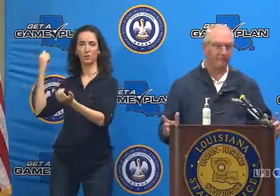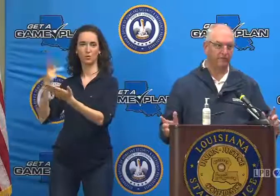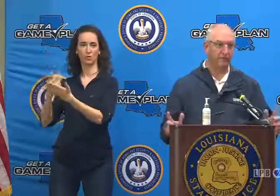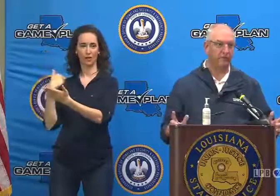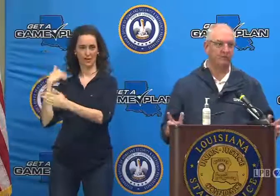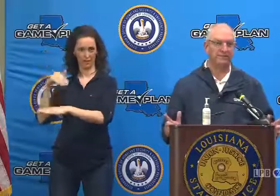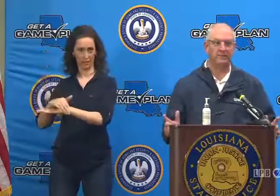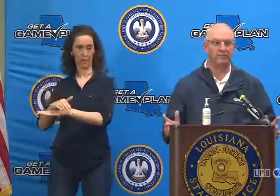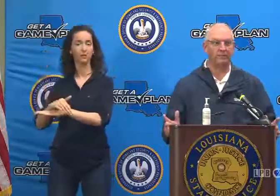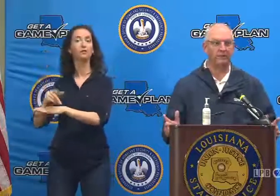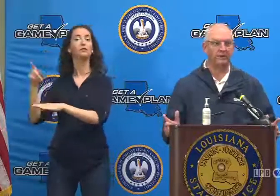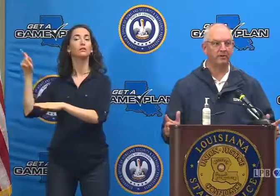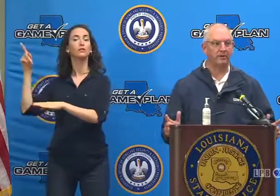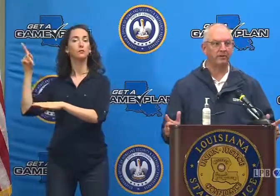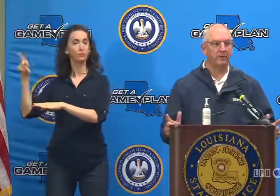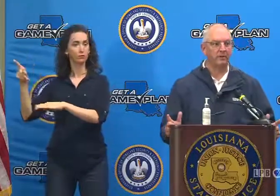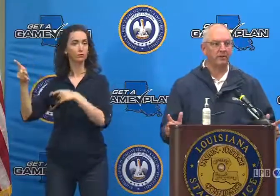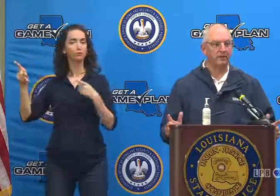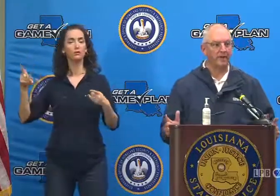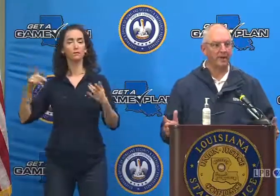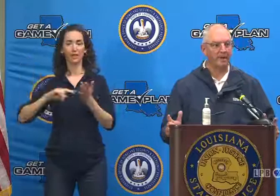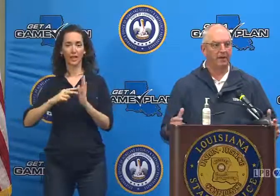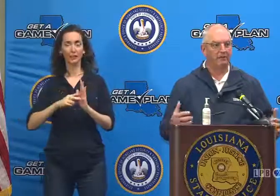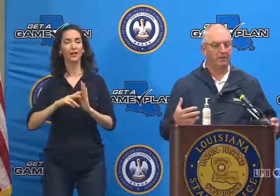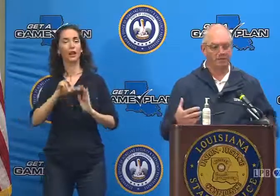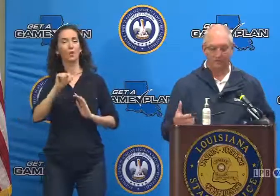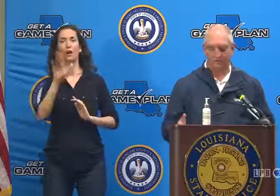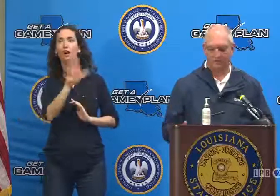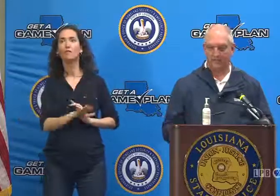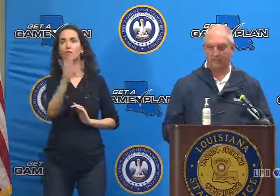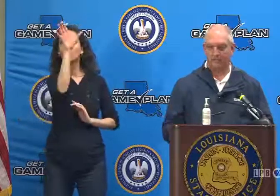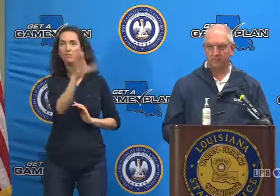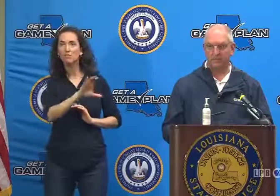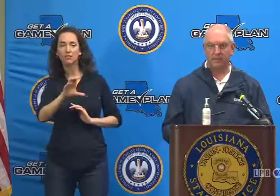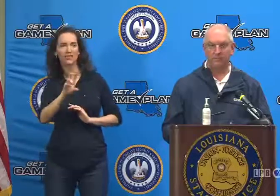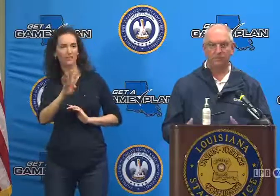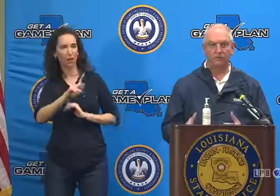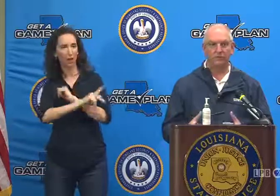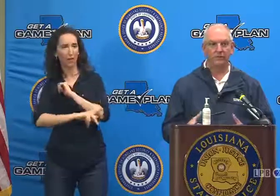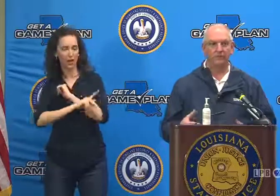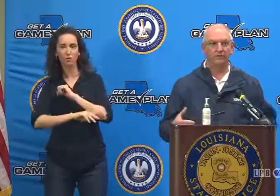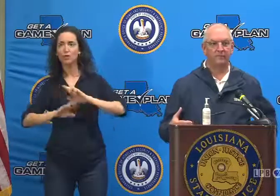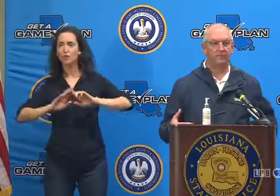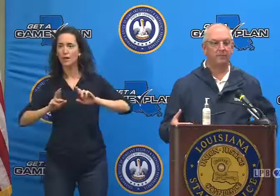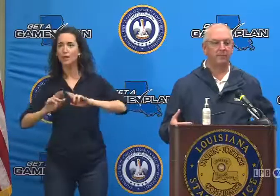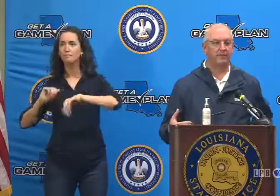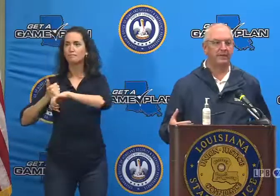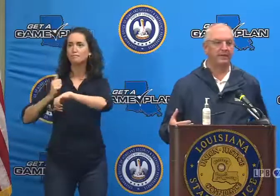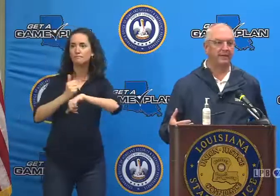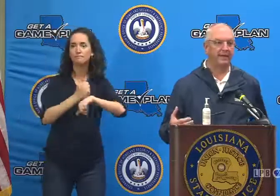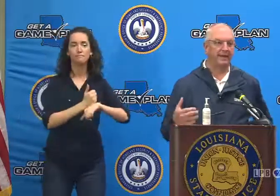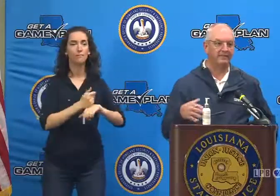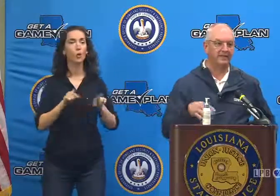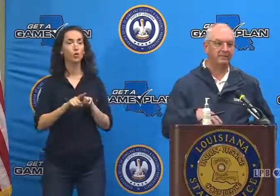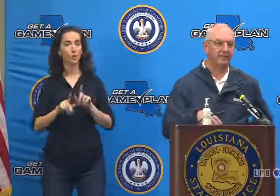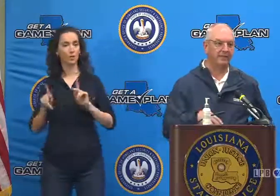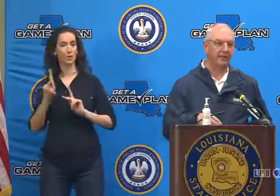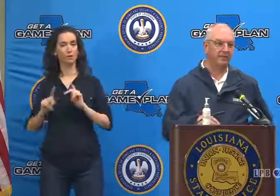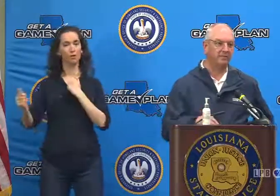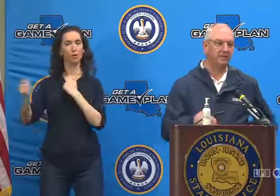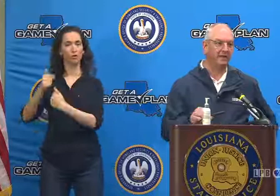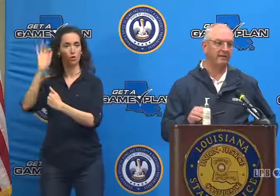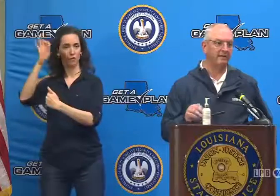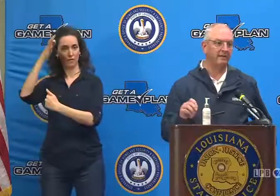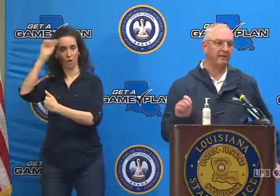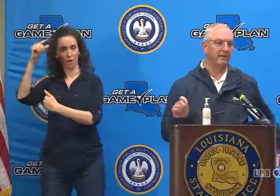relief efforts across 64 parishes, but it also gives us the flexibility to move federal personnel and assets that are